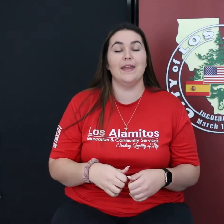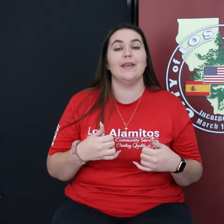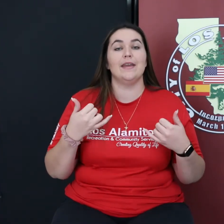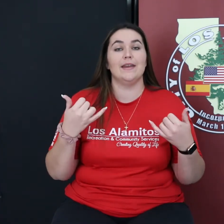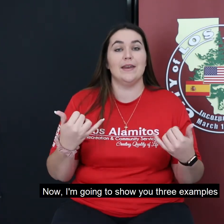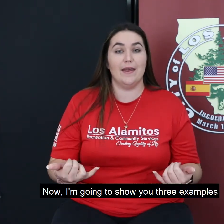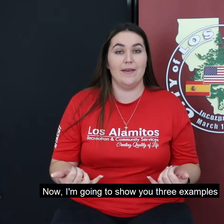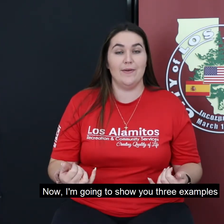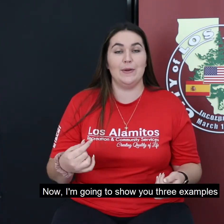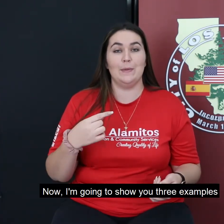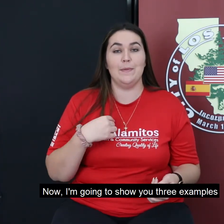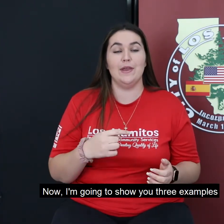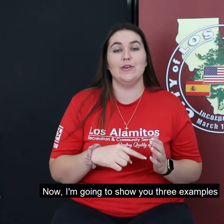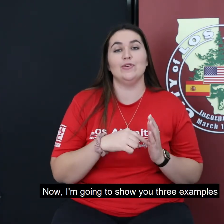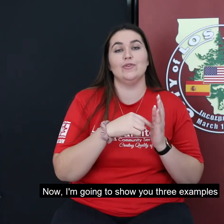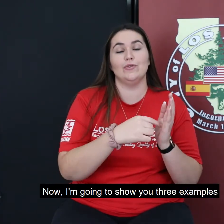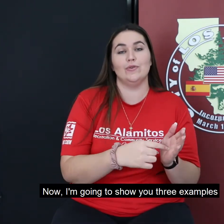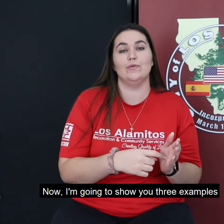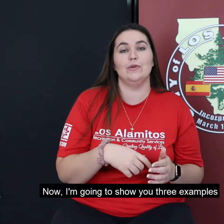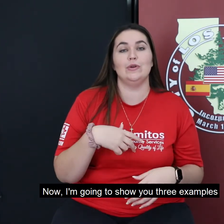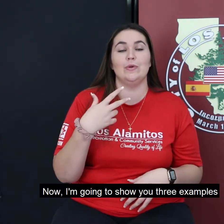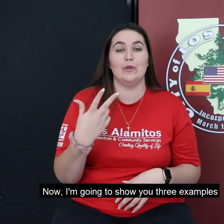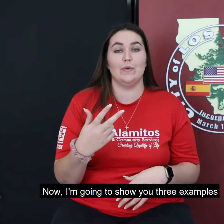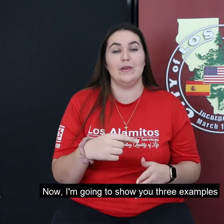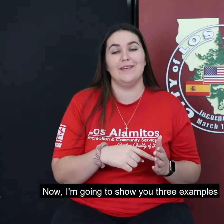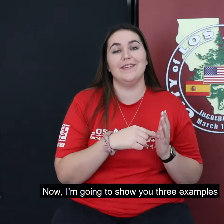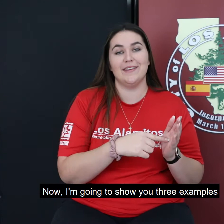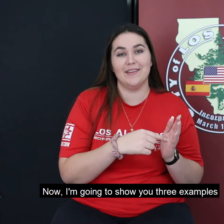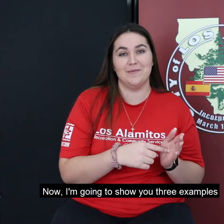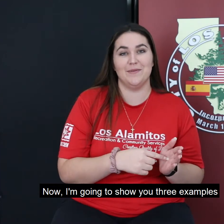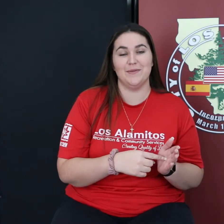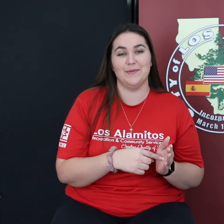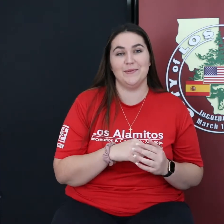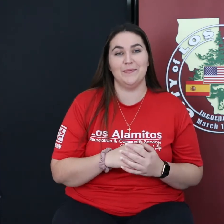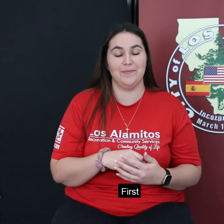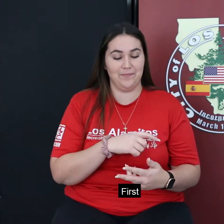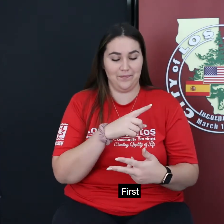Now, I'm going to show you three examples. First,